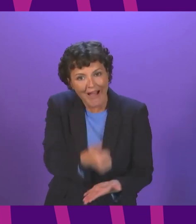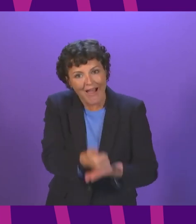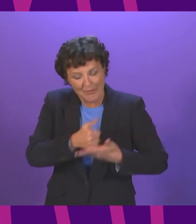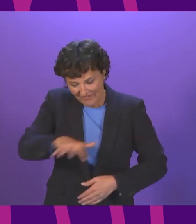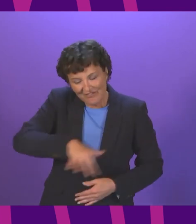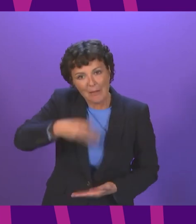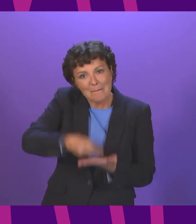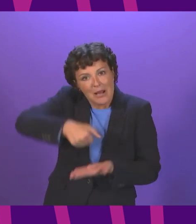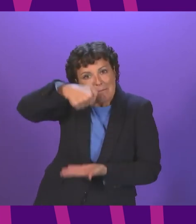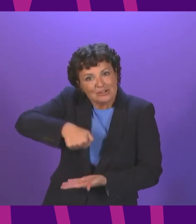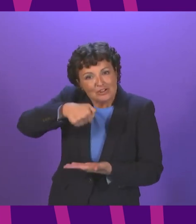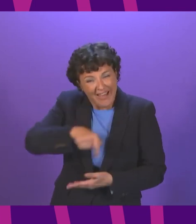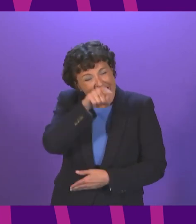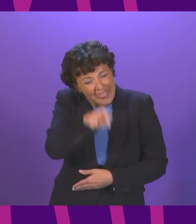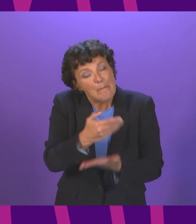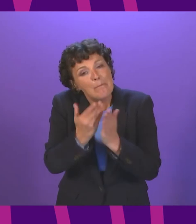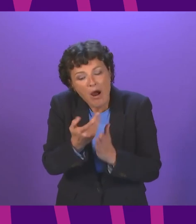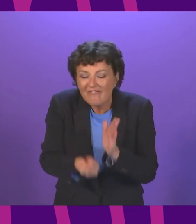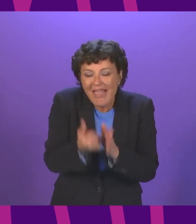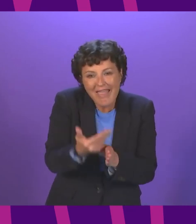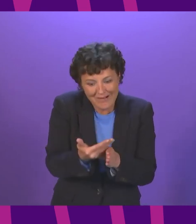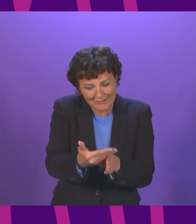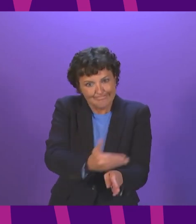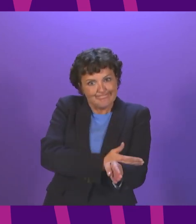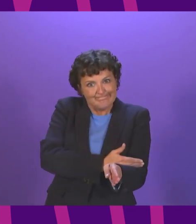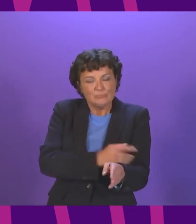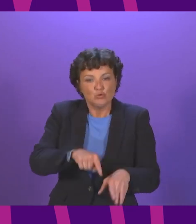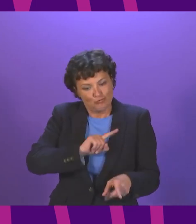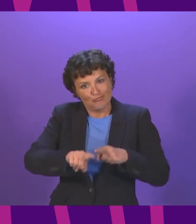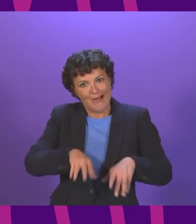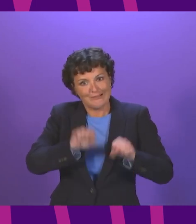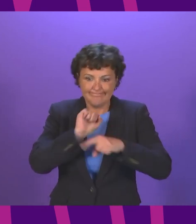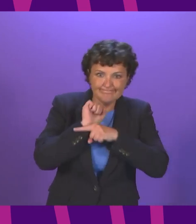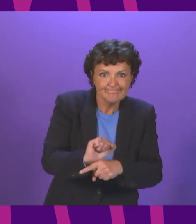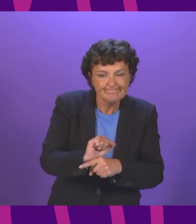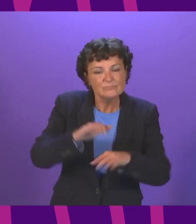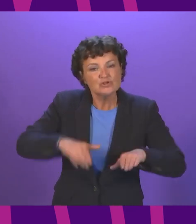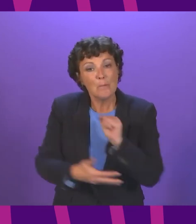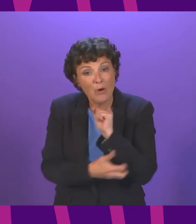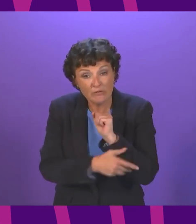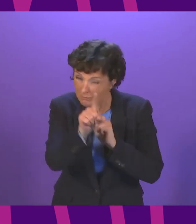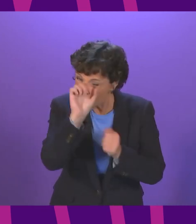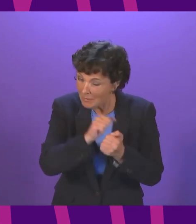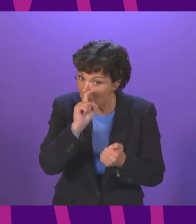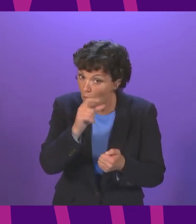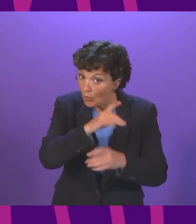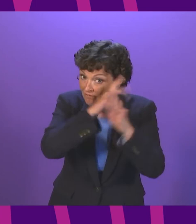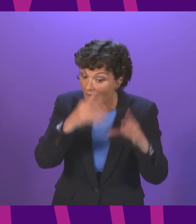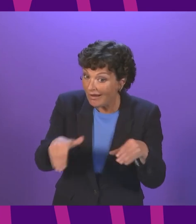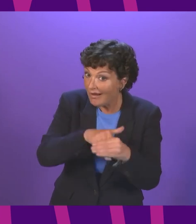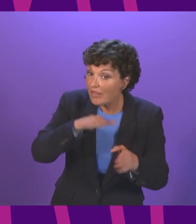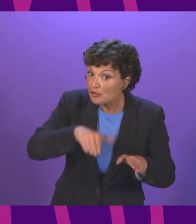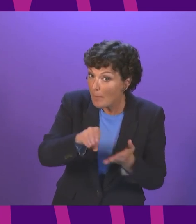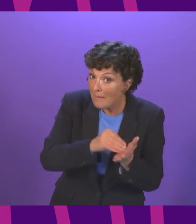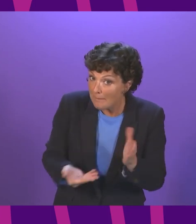of course to the early steps that we have taken on the child payment but as the first minister said earlier